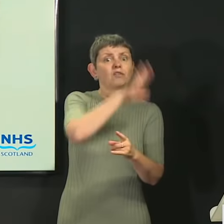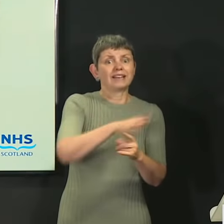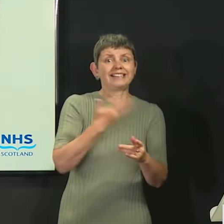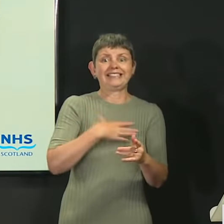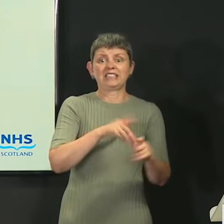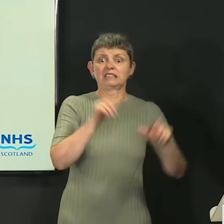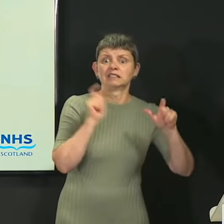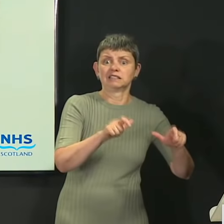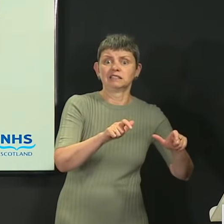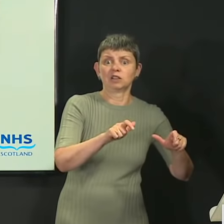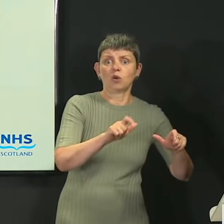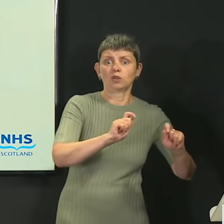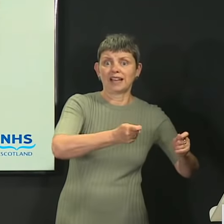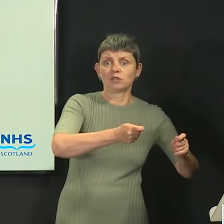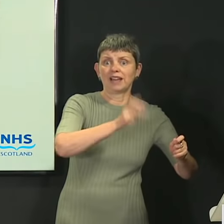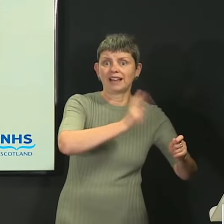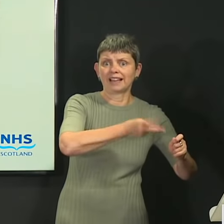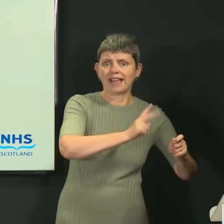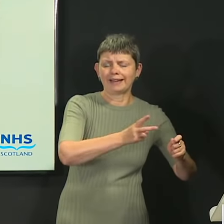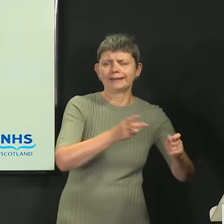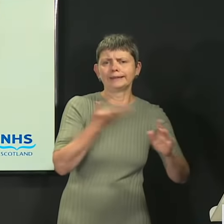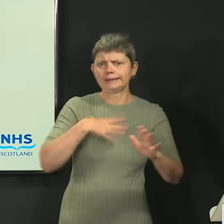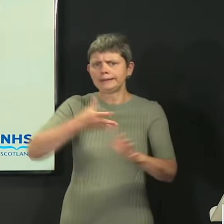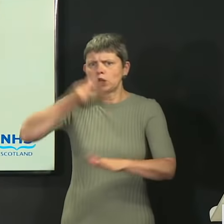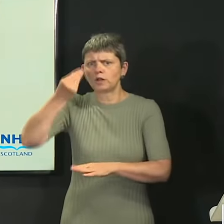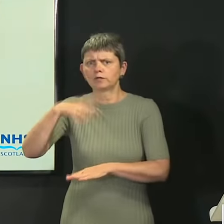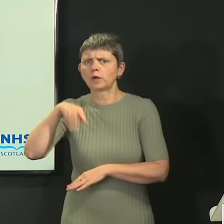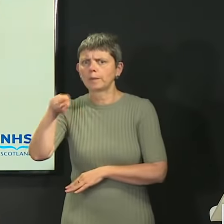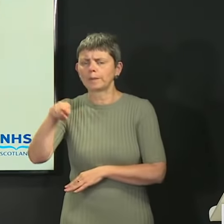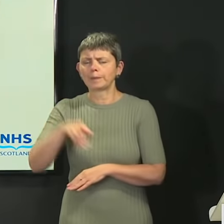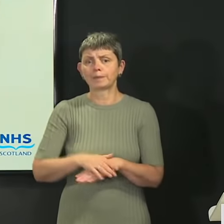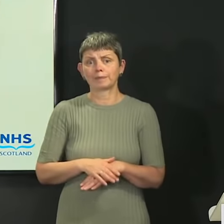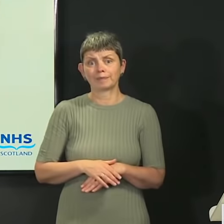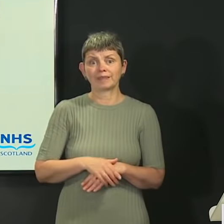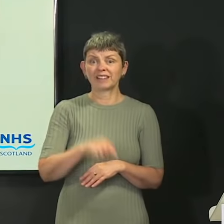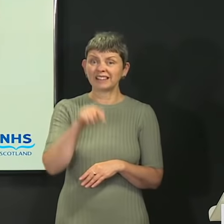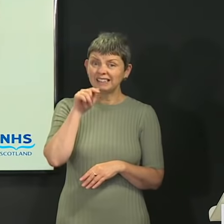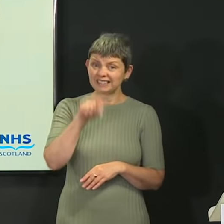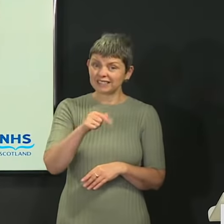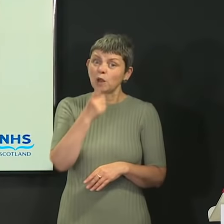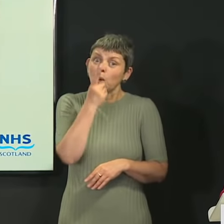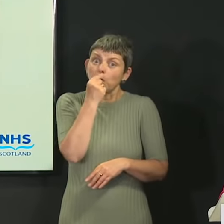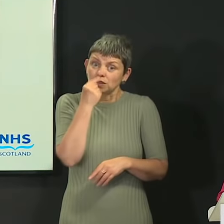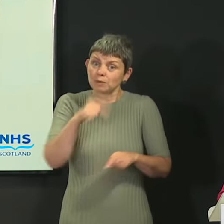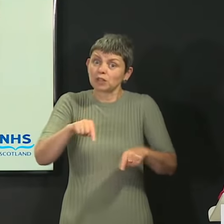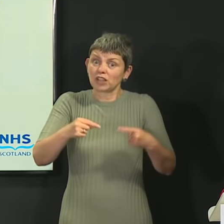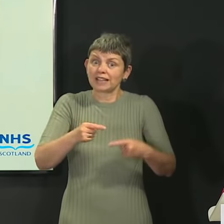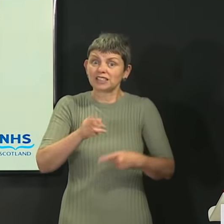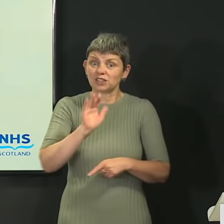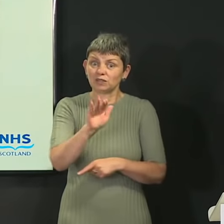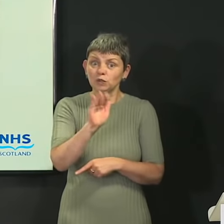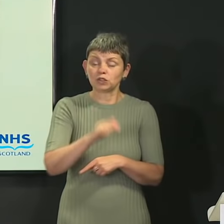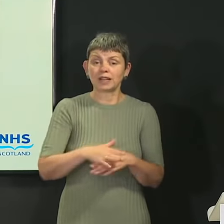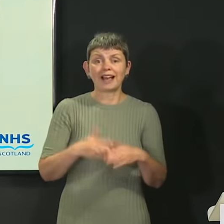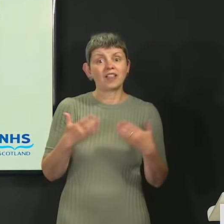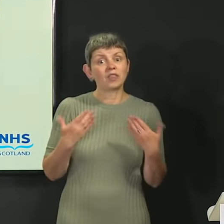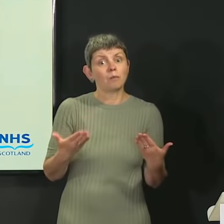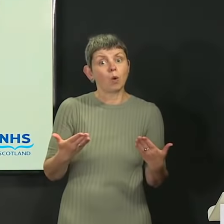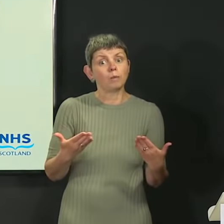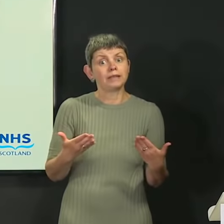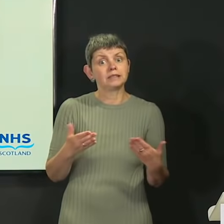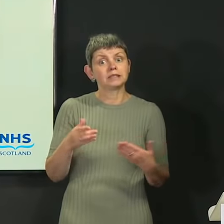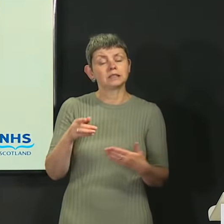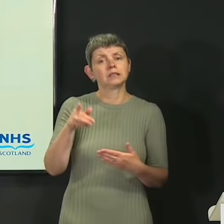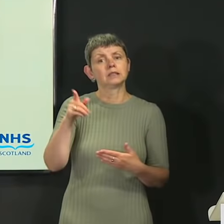This has highlighted a challenge that we may face in future. At present, businesses like hospitality can